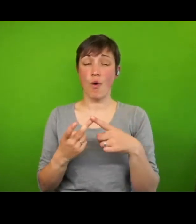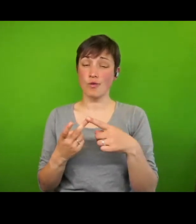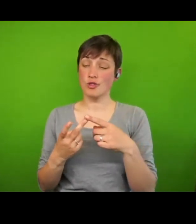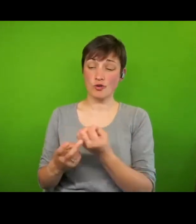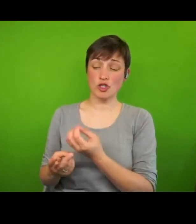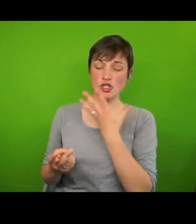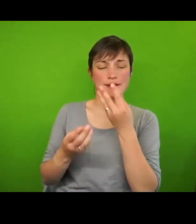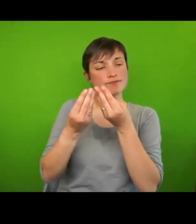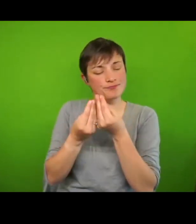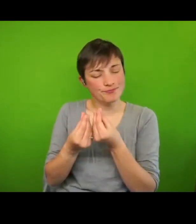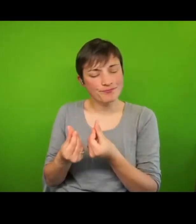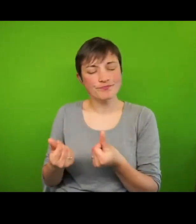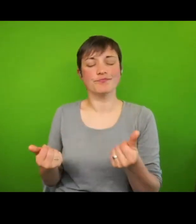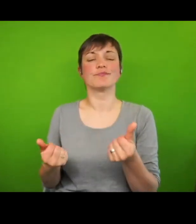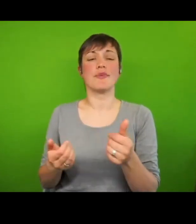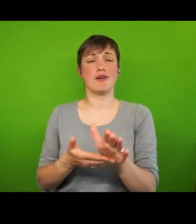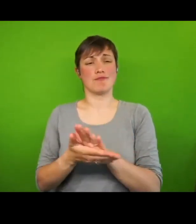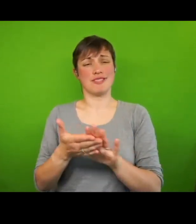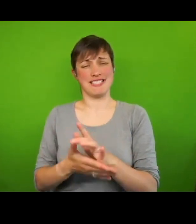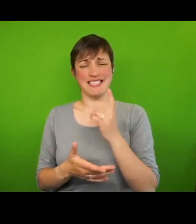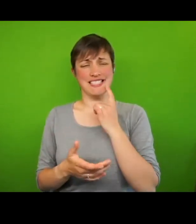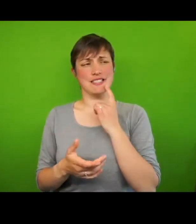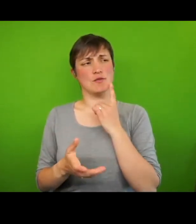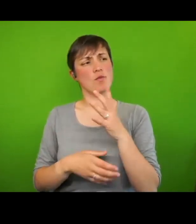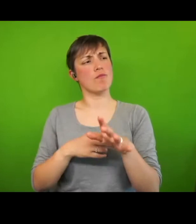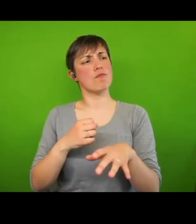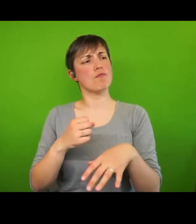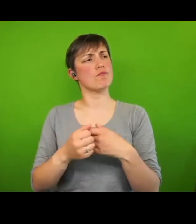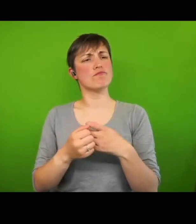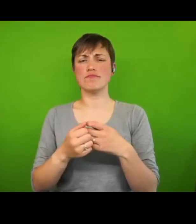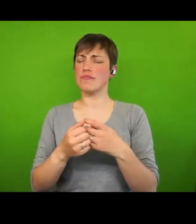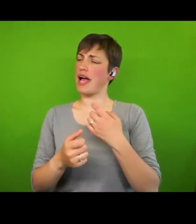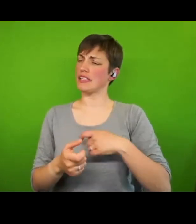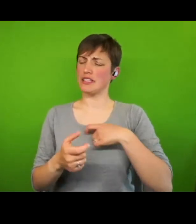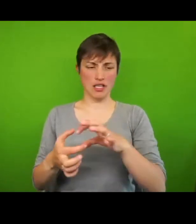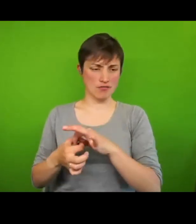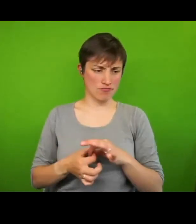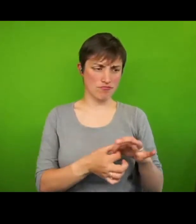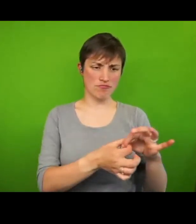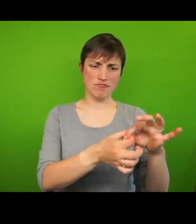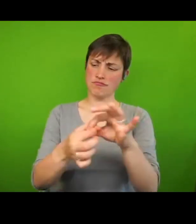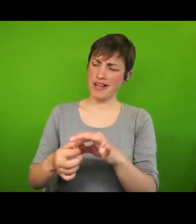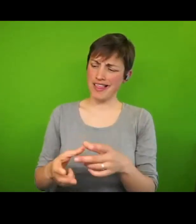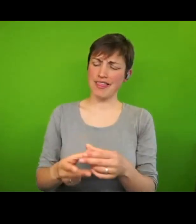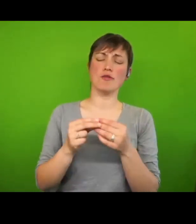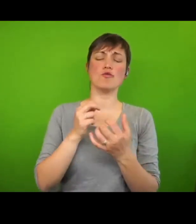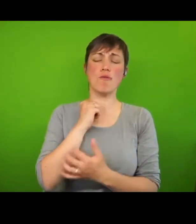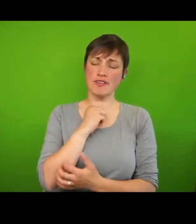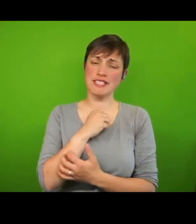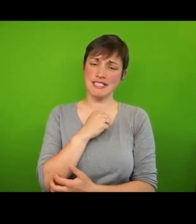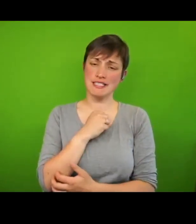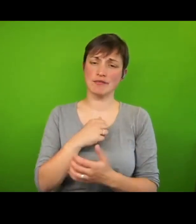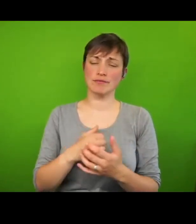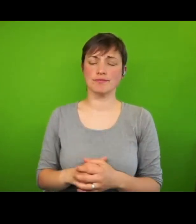thereby making it easier to develop a collective identity associated with being poor. I